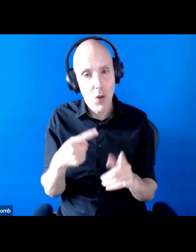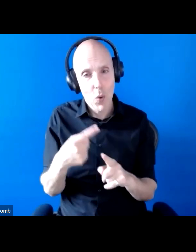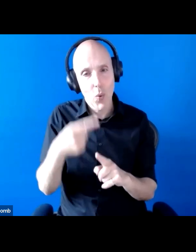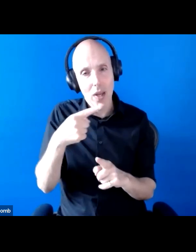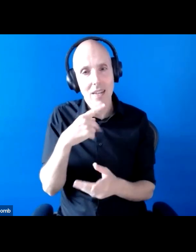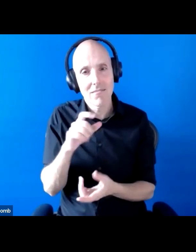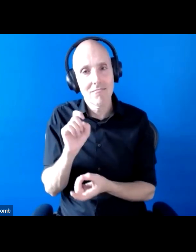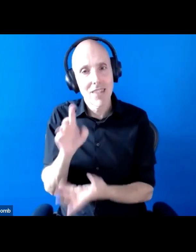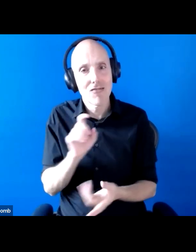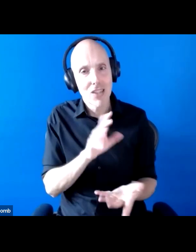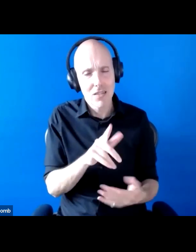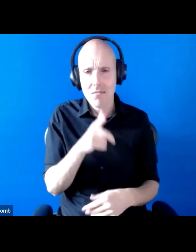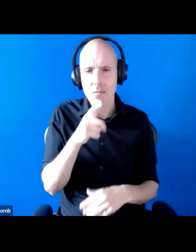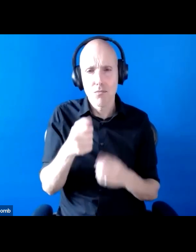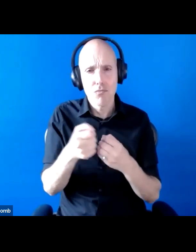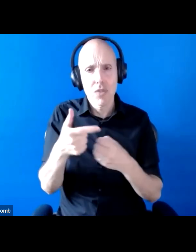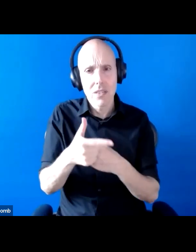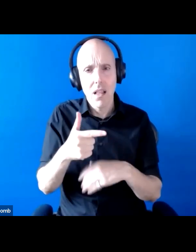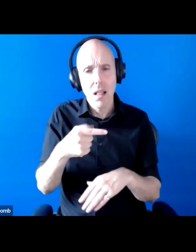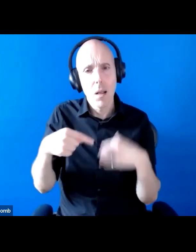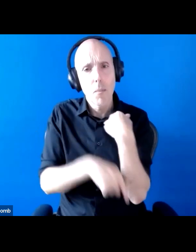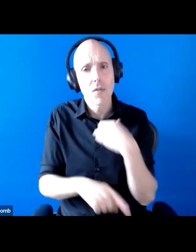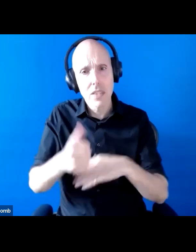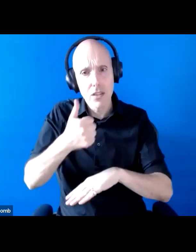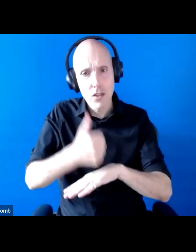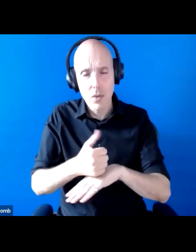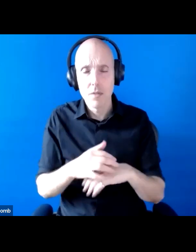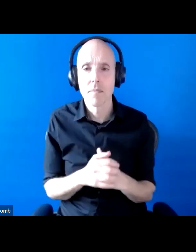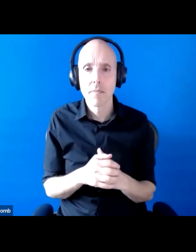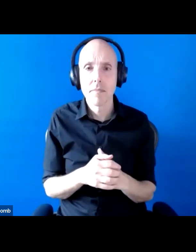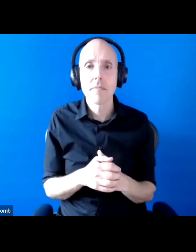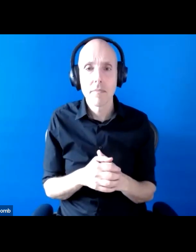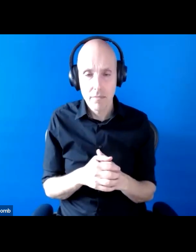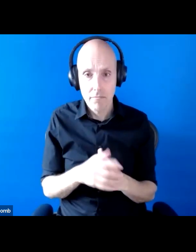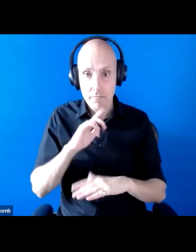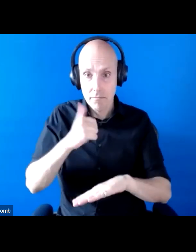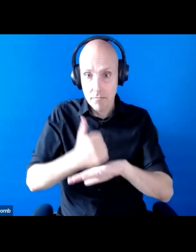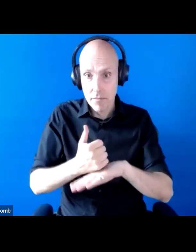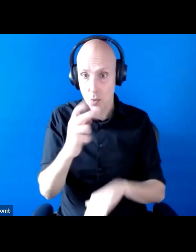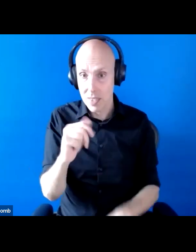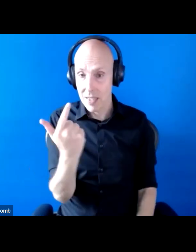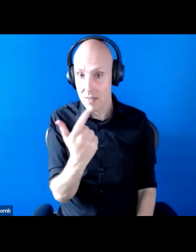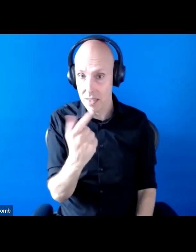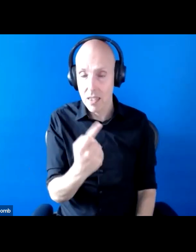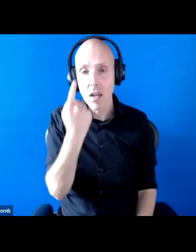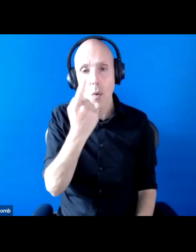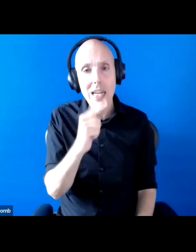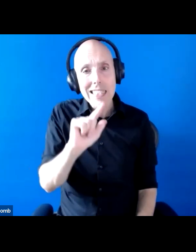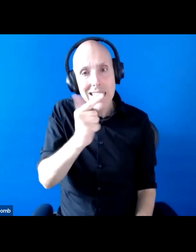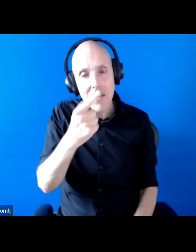Bristol Poverty Institute. We were established in 2017 as one of the seven specialist research institutes at the University of